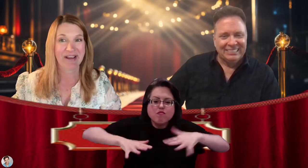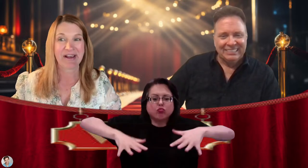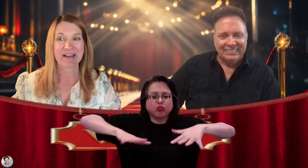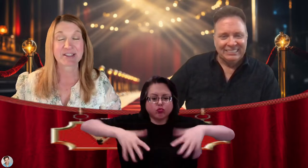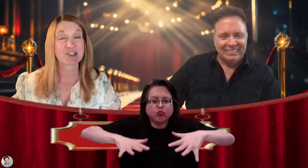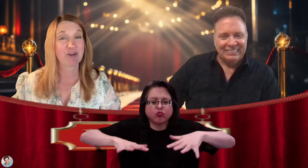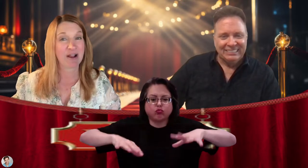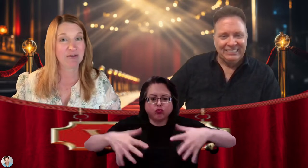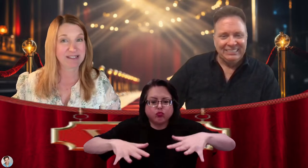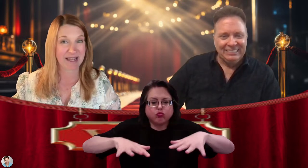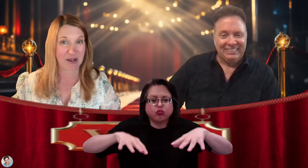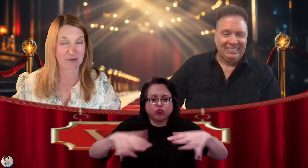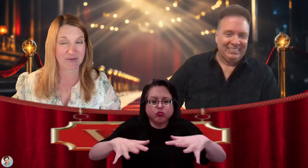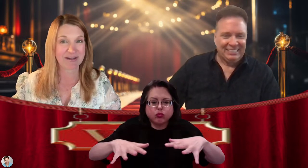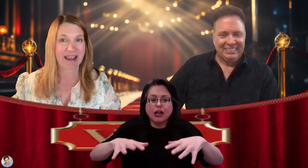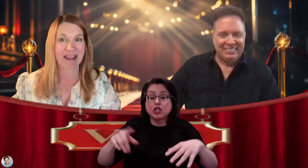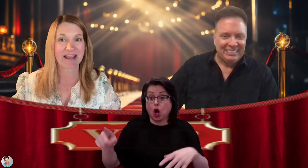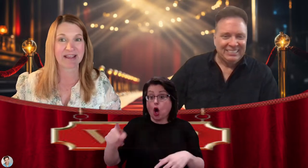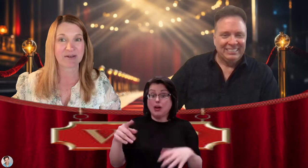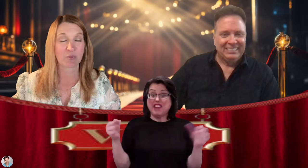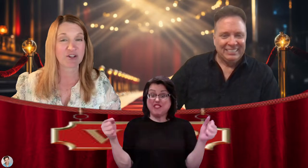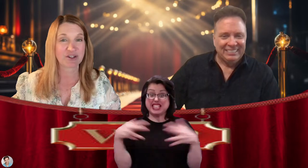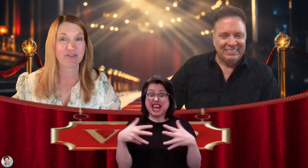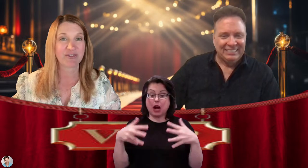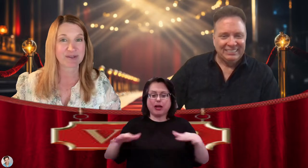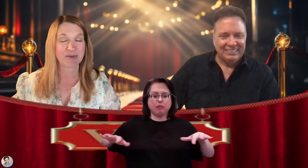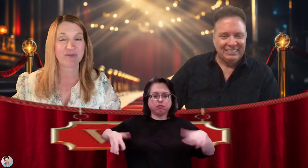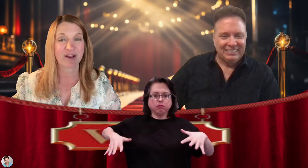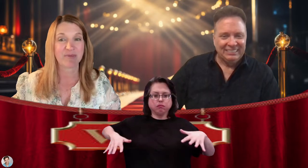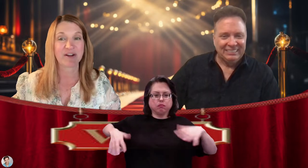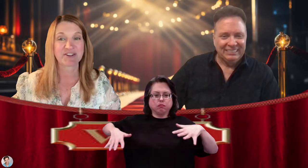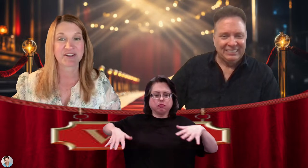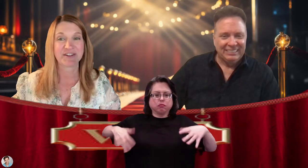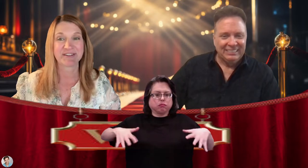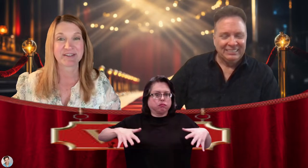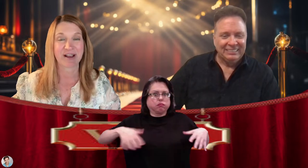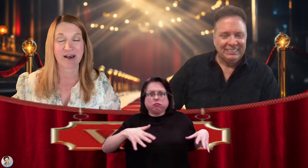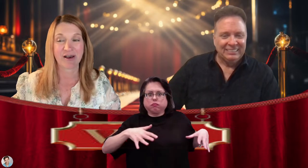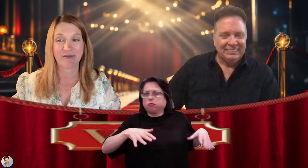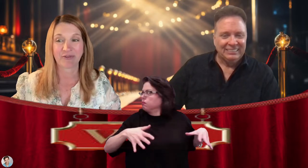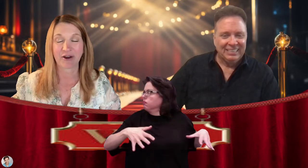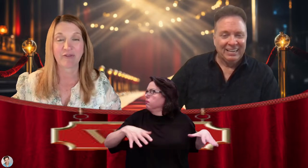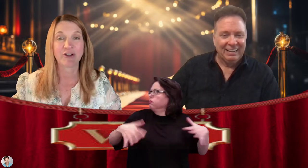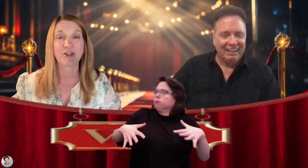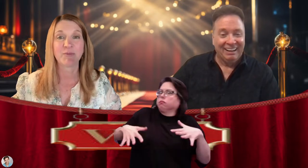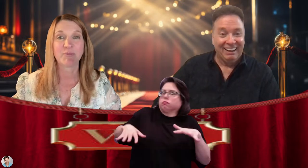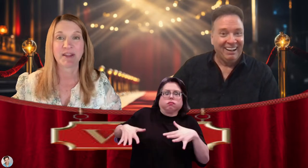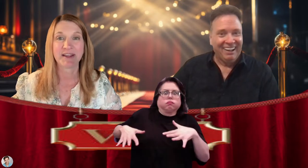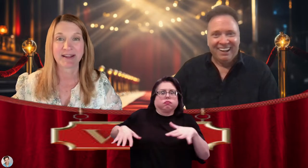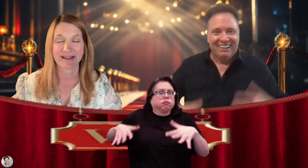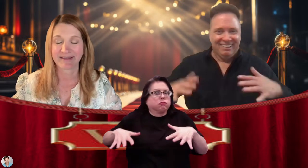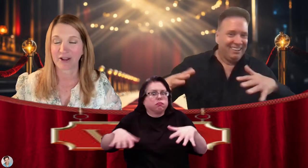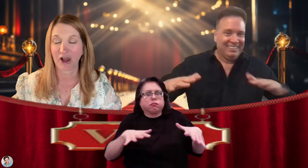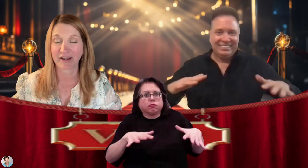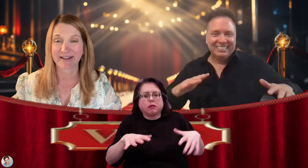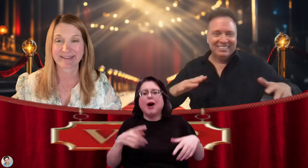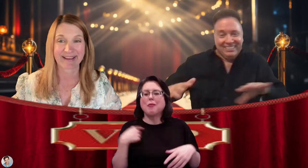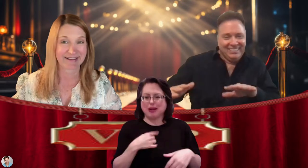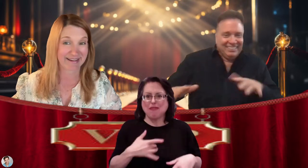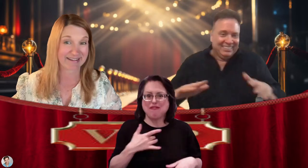it's surround sound, and we should feel some good vibrations for every human being in the audience that night.